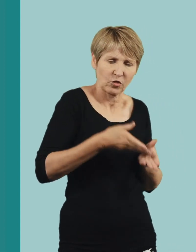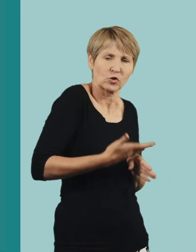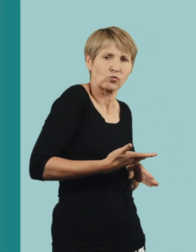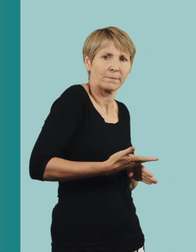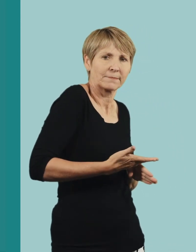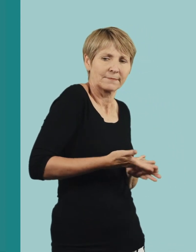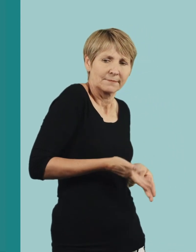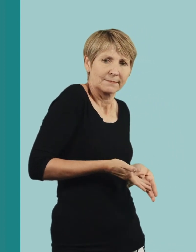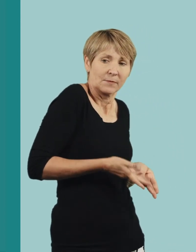adjustment in the workplace.